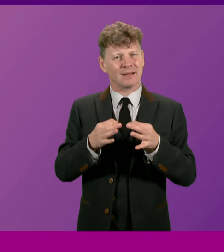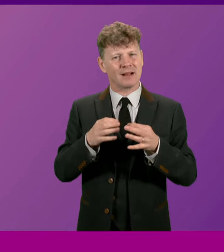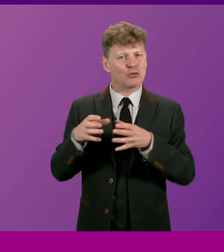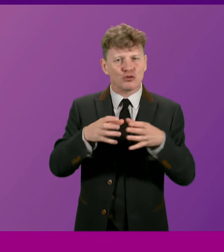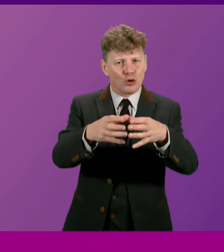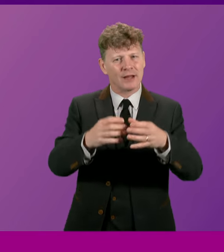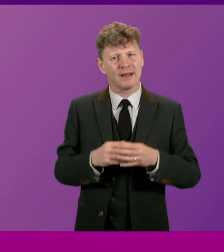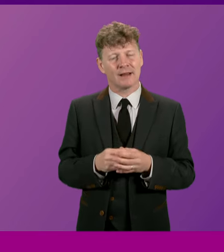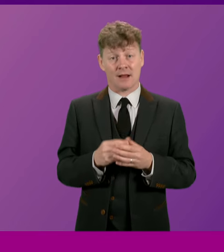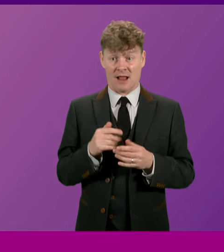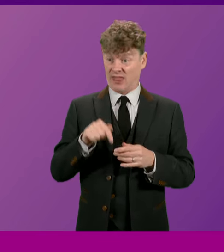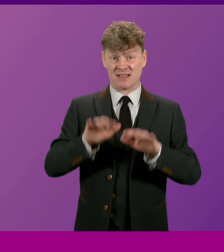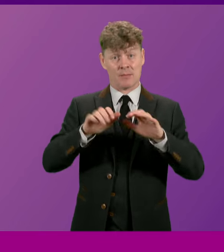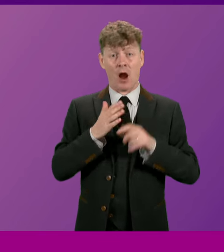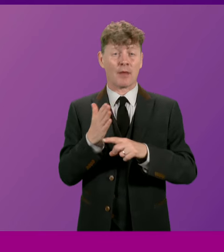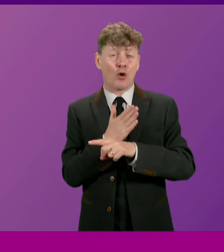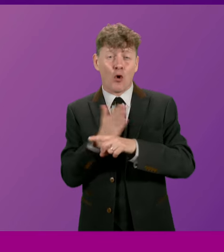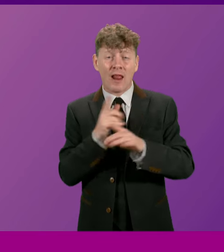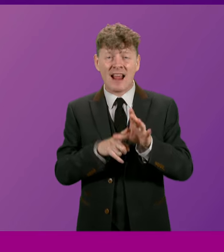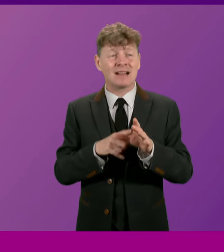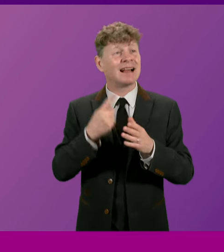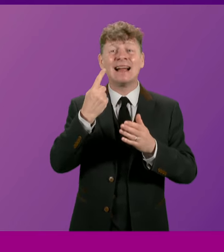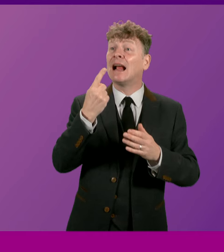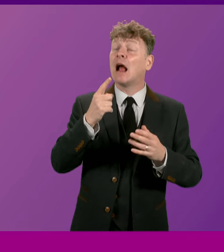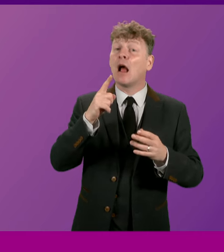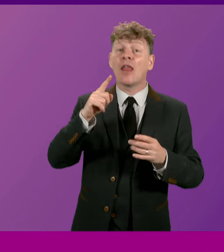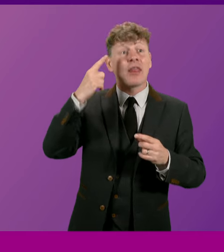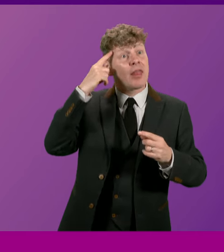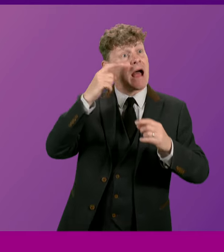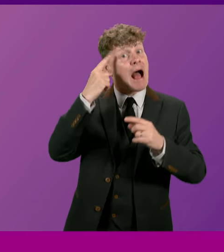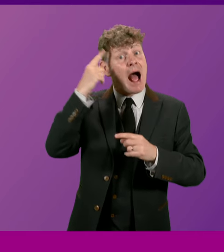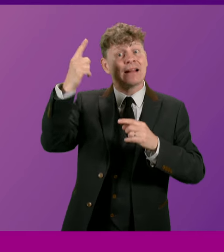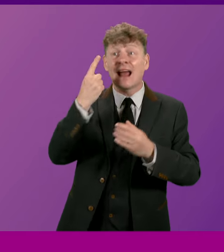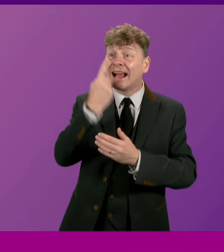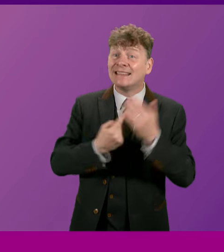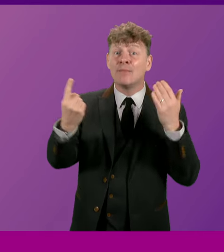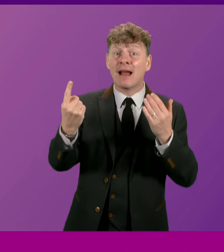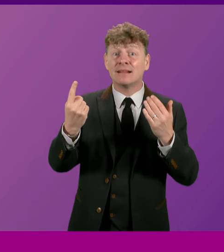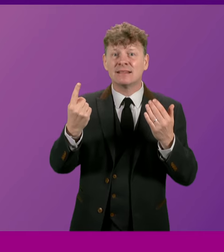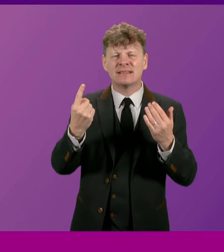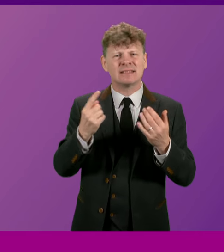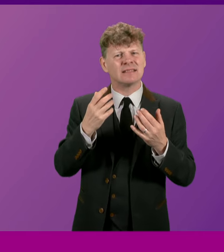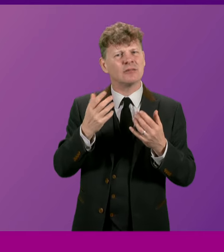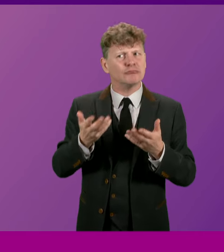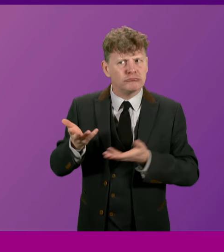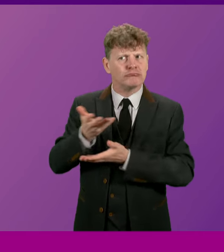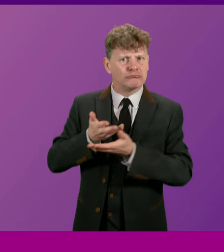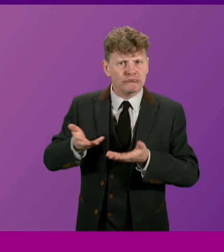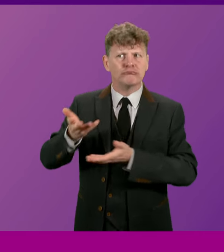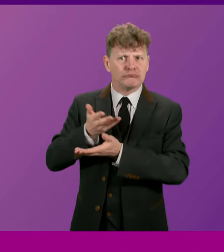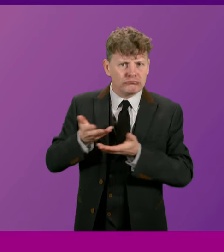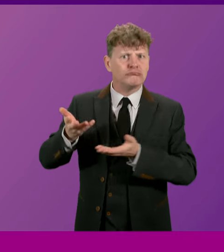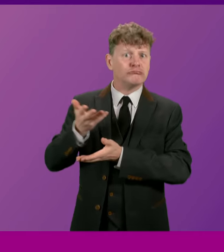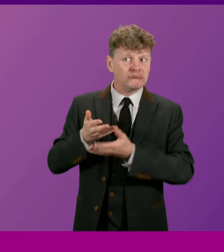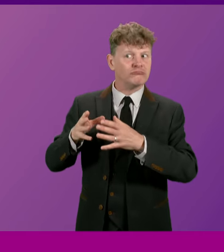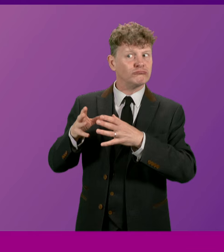In the early years of this parliament, the idea of independence was by no means in its infancy. A large minority had consistently